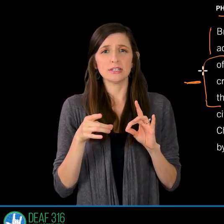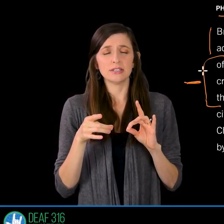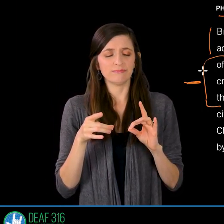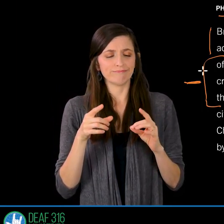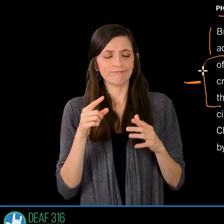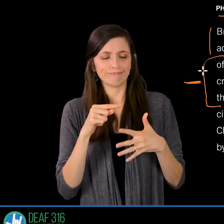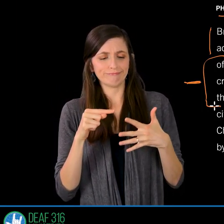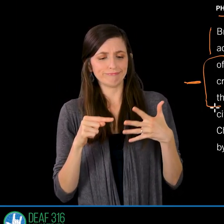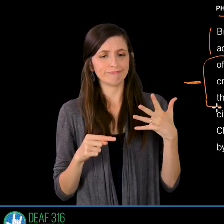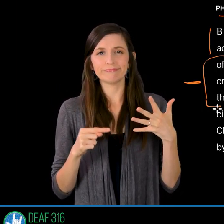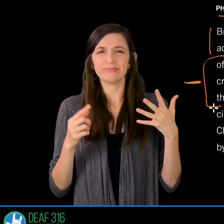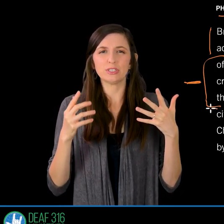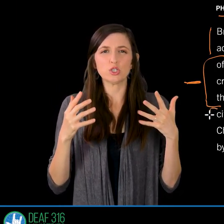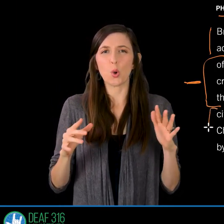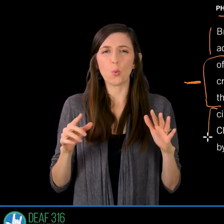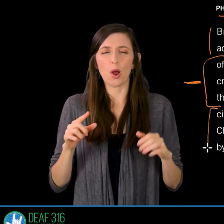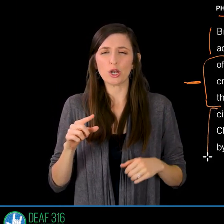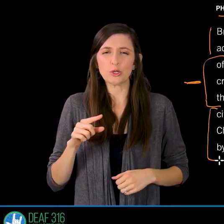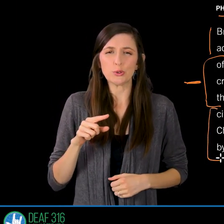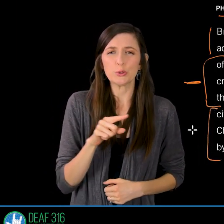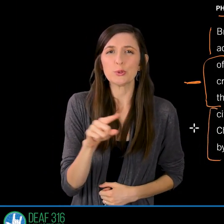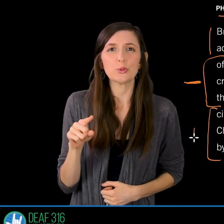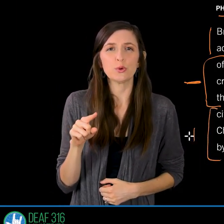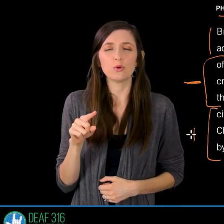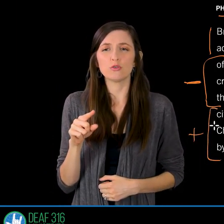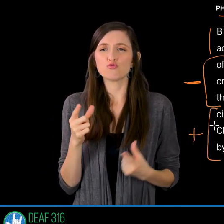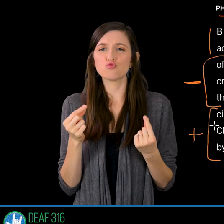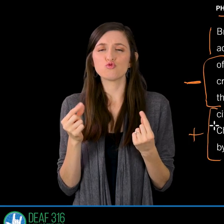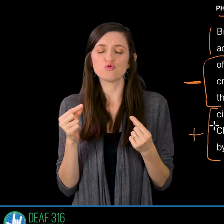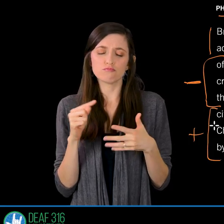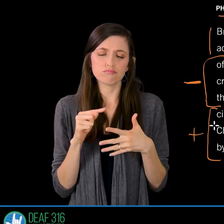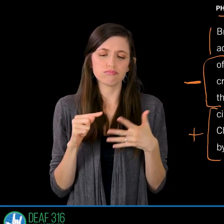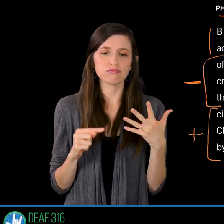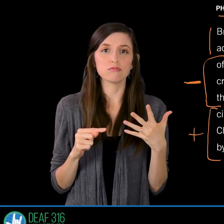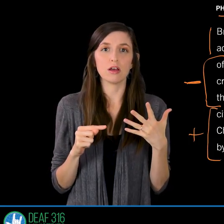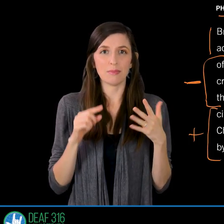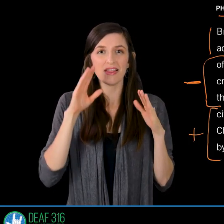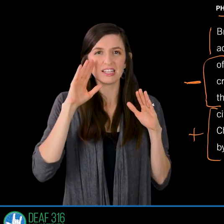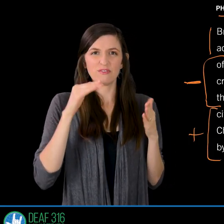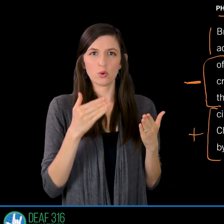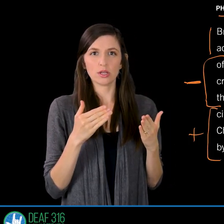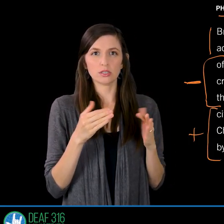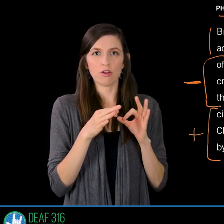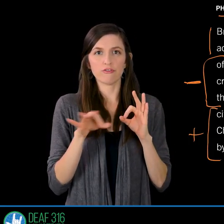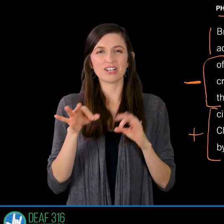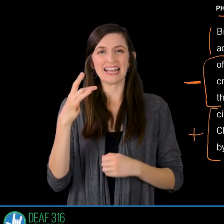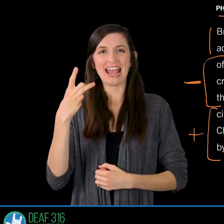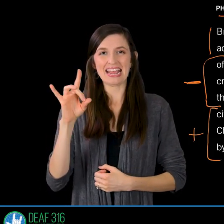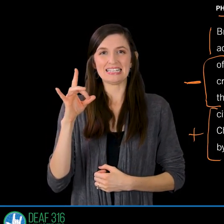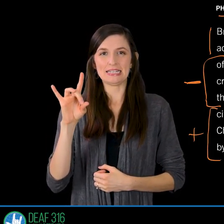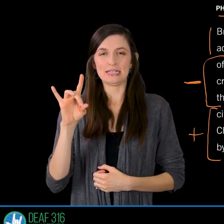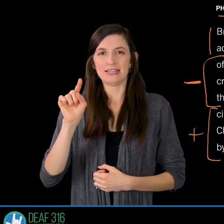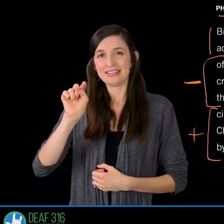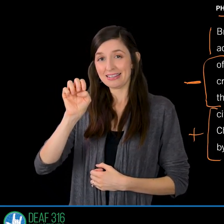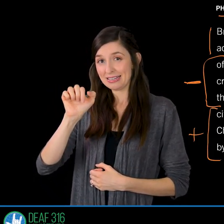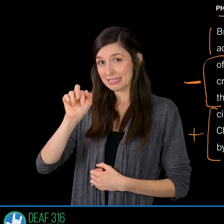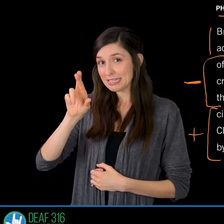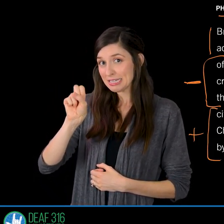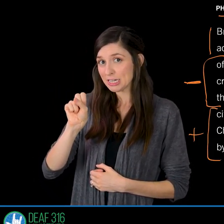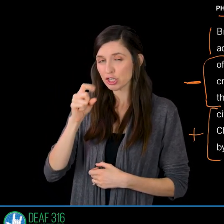things that he doesn't want to imitate and then he gets to the positive but let's just look at verse 18, the tears. For many,